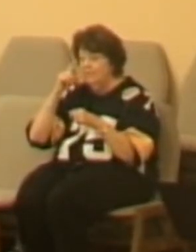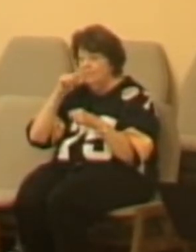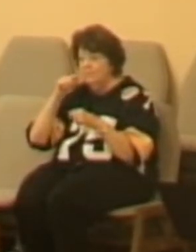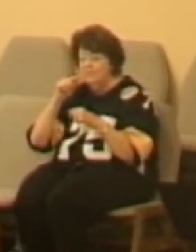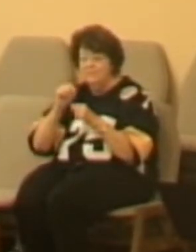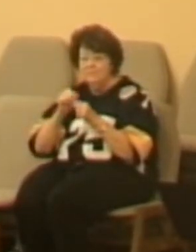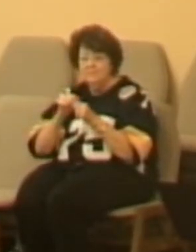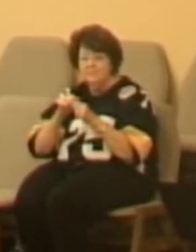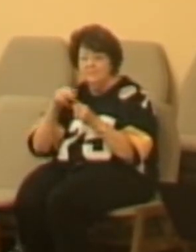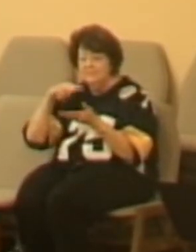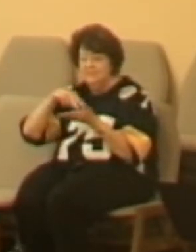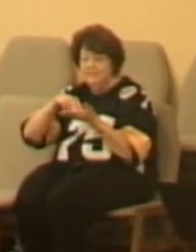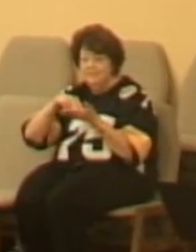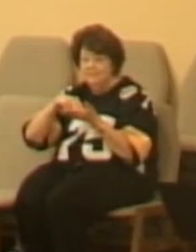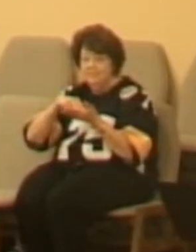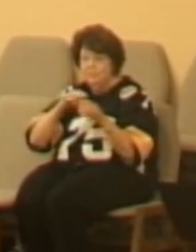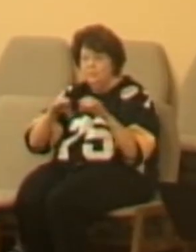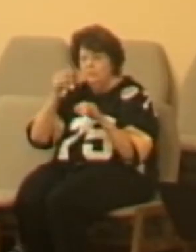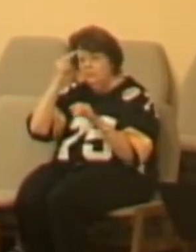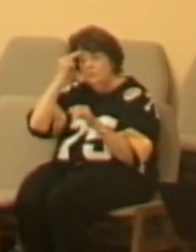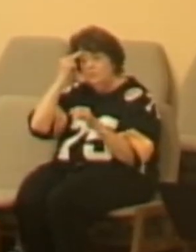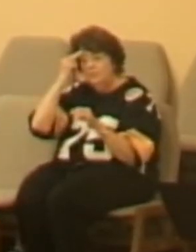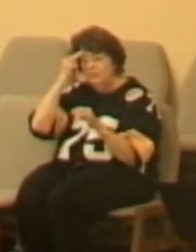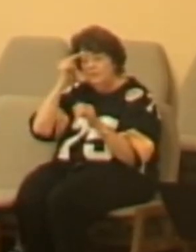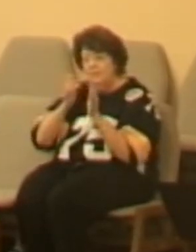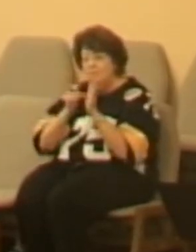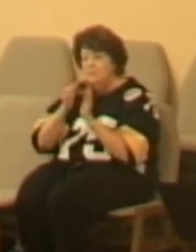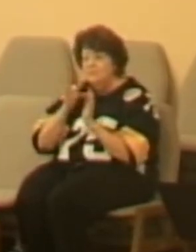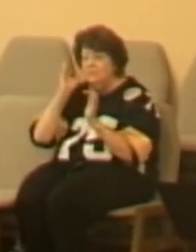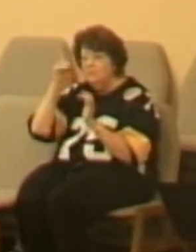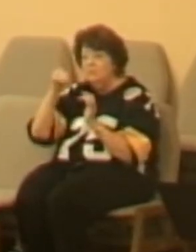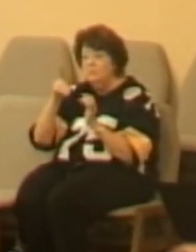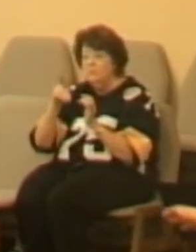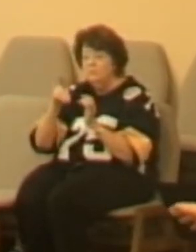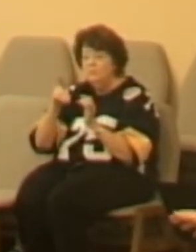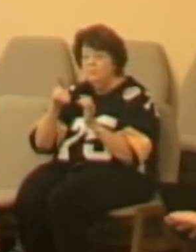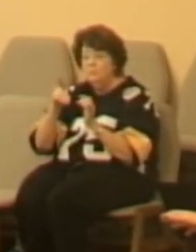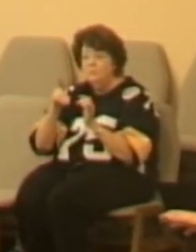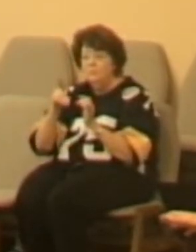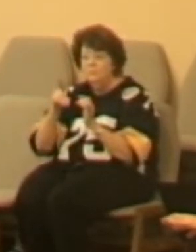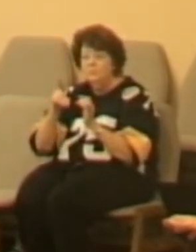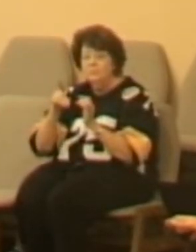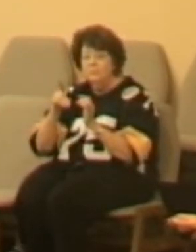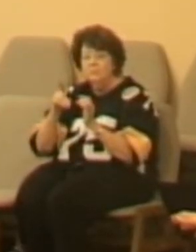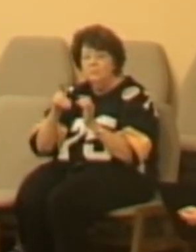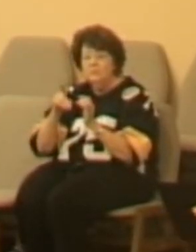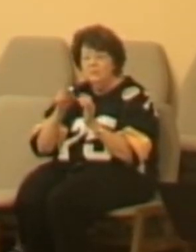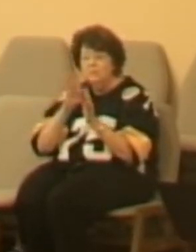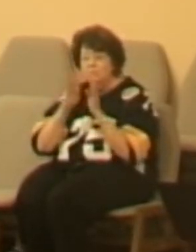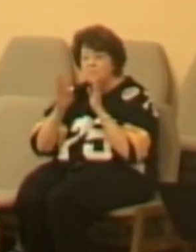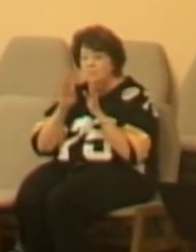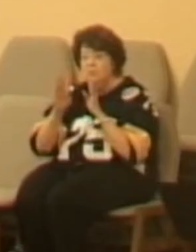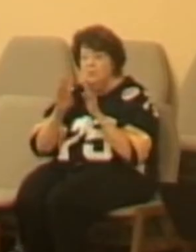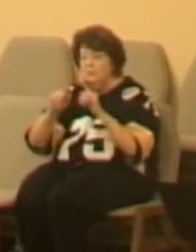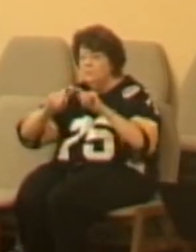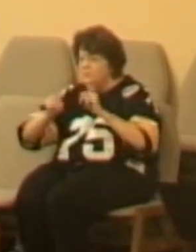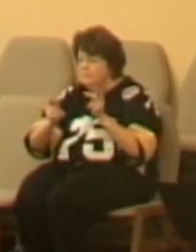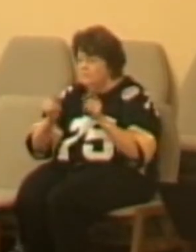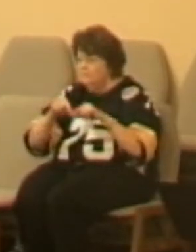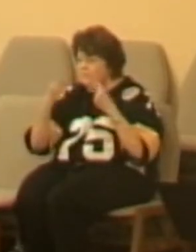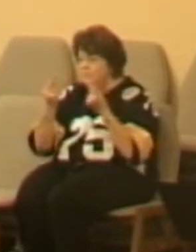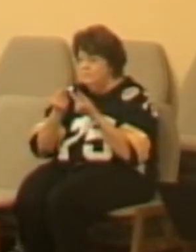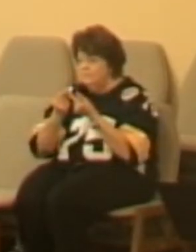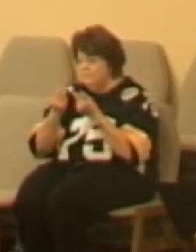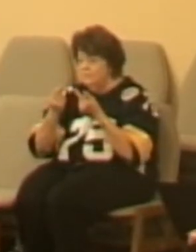like that? Do you think that Jesus might step up to the pulpit and look out at this group of people, none of which he knows, but all of which